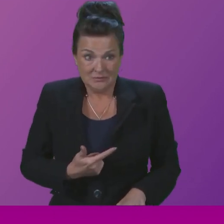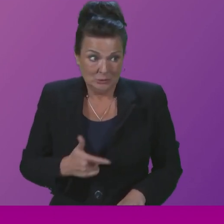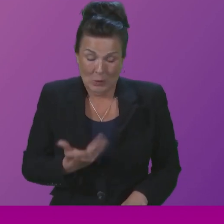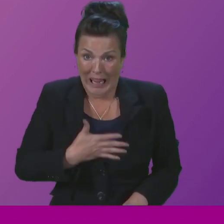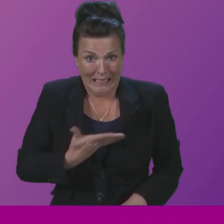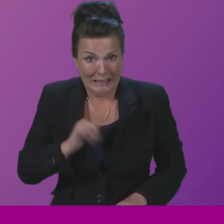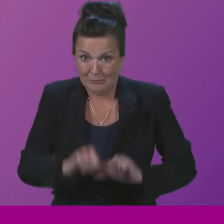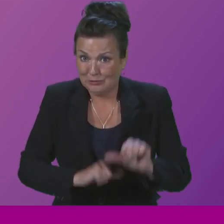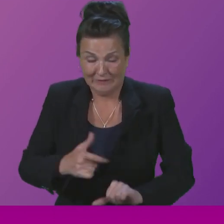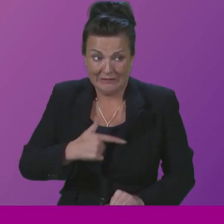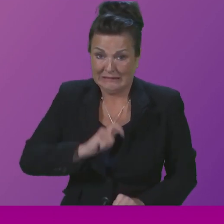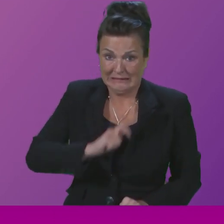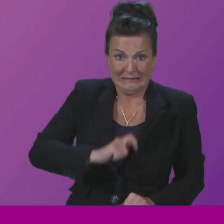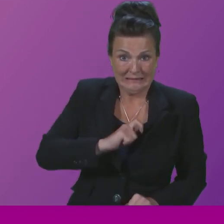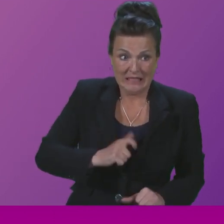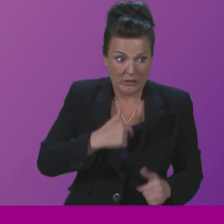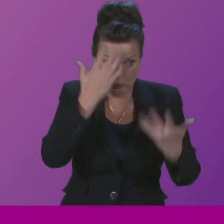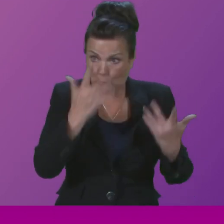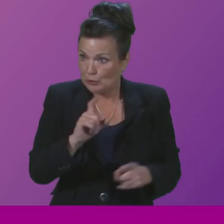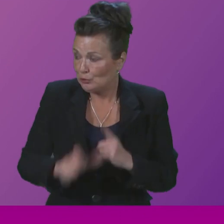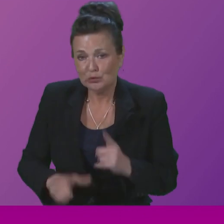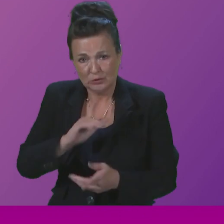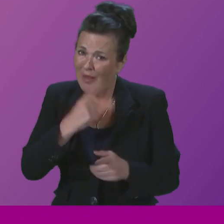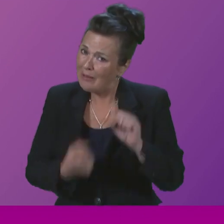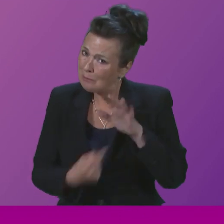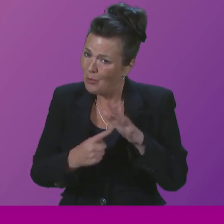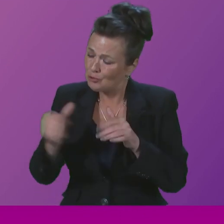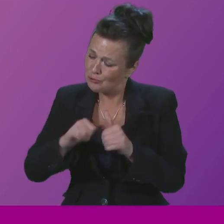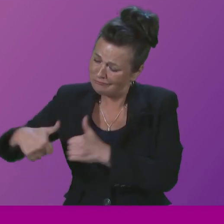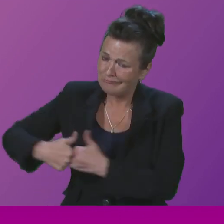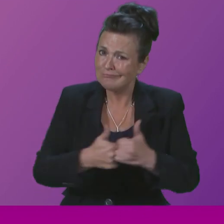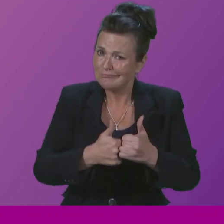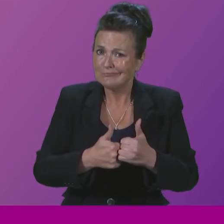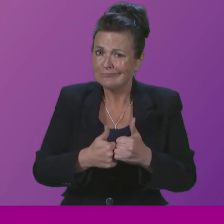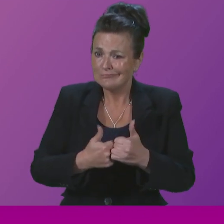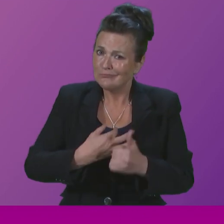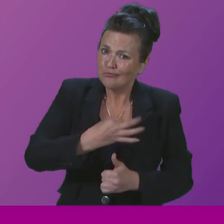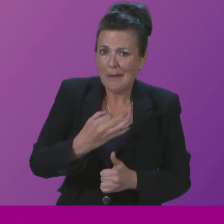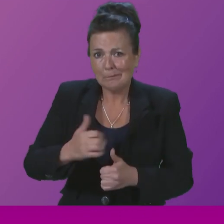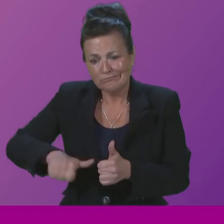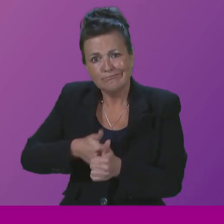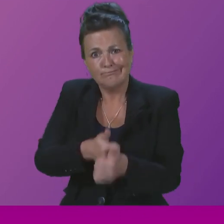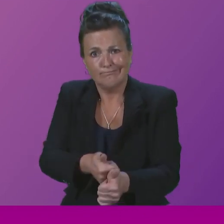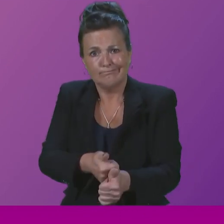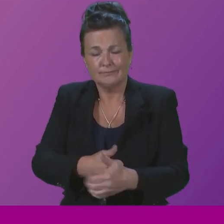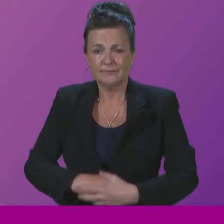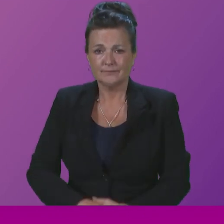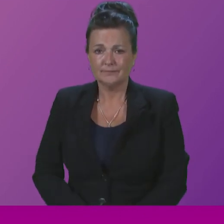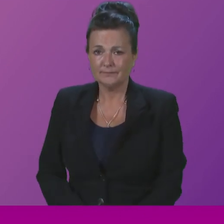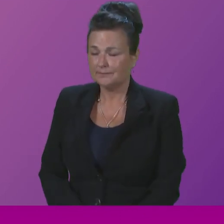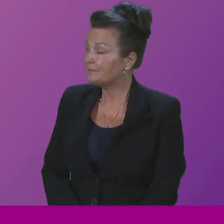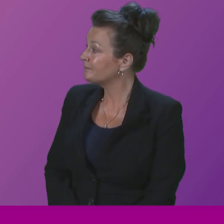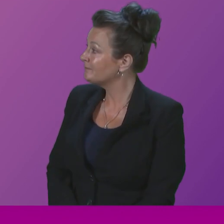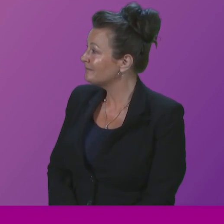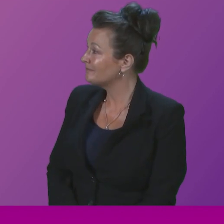important to make sure that they get representation where that's needed. First Minister. I think these are important and